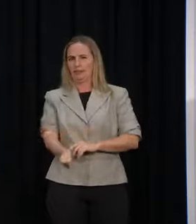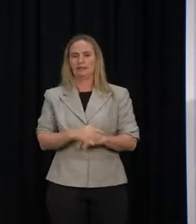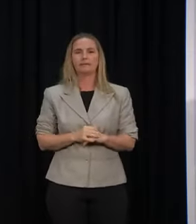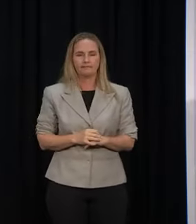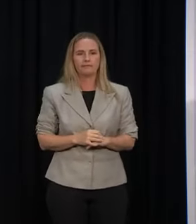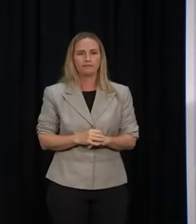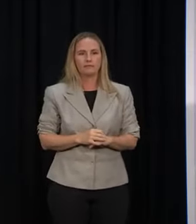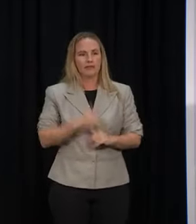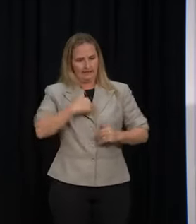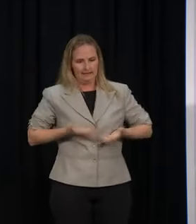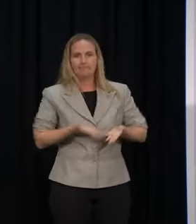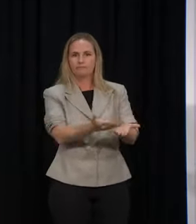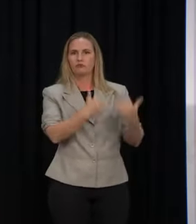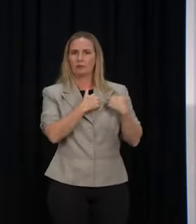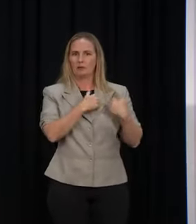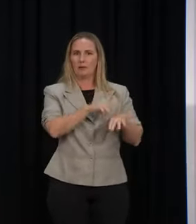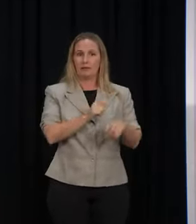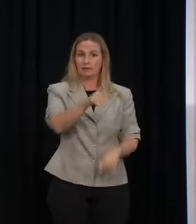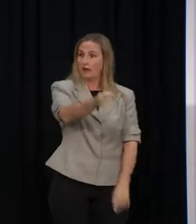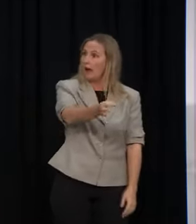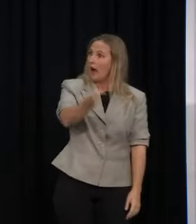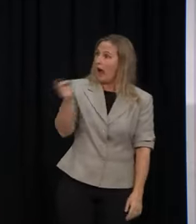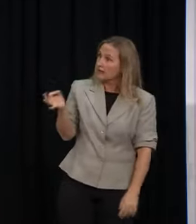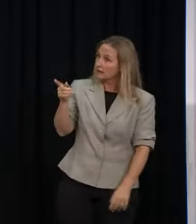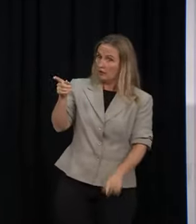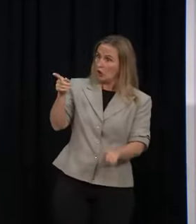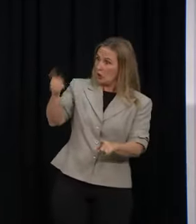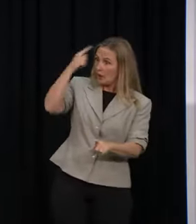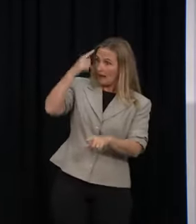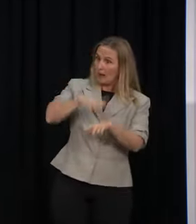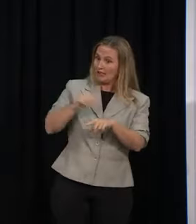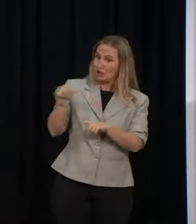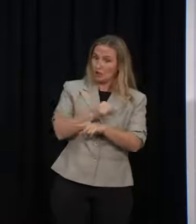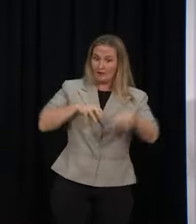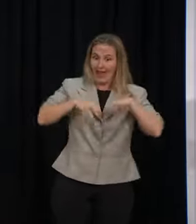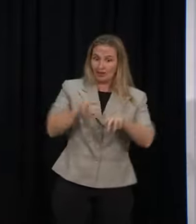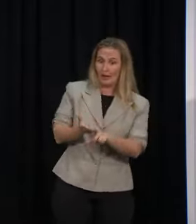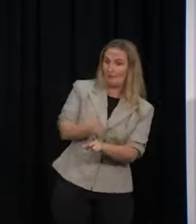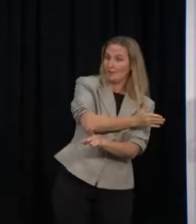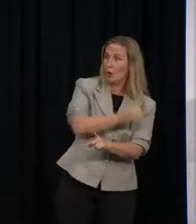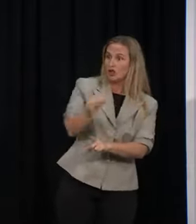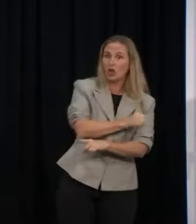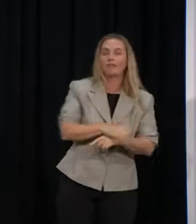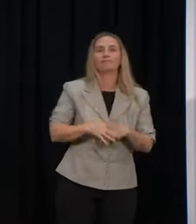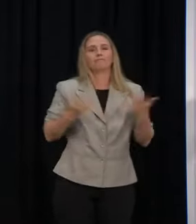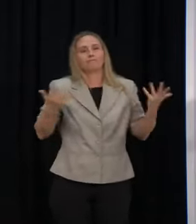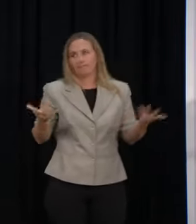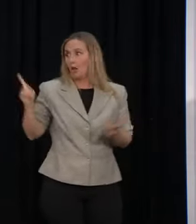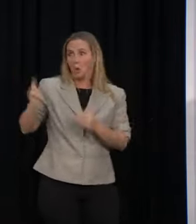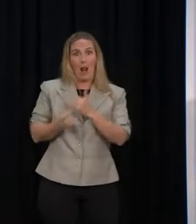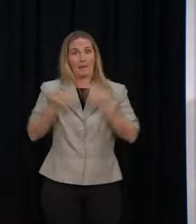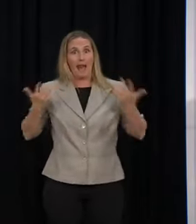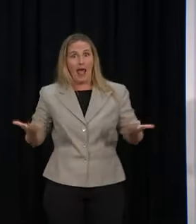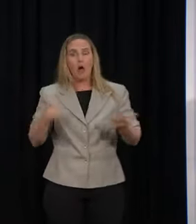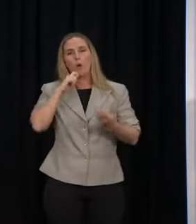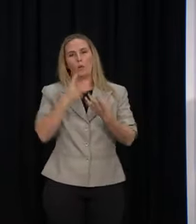Do you believe police could have acted sooner then? Yeah. Ultimately, the thing that will resolve what is occurring out on our forecourt right now